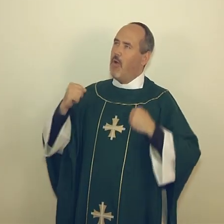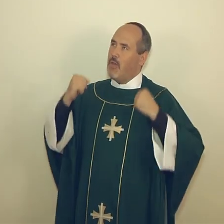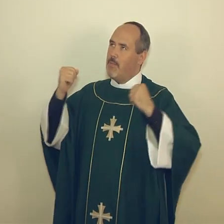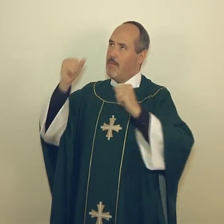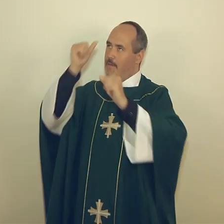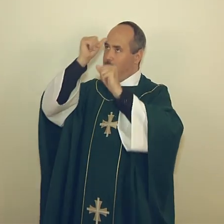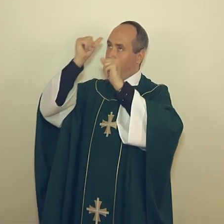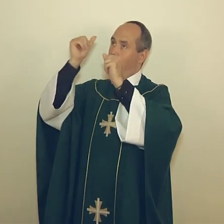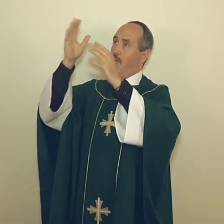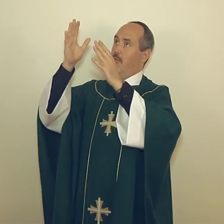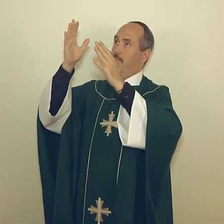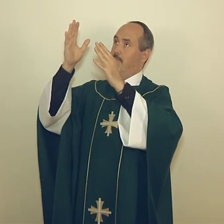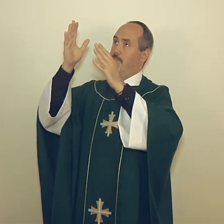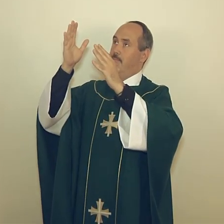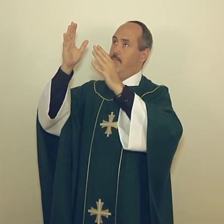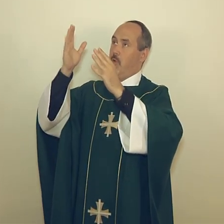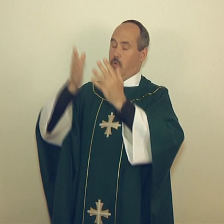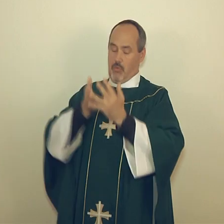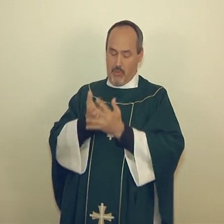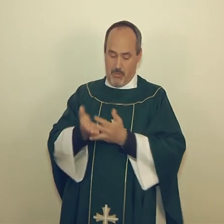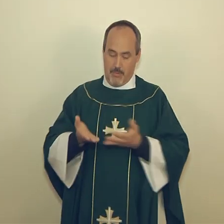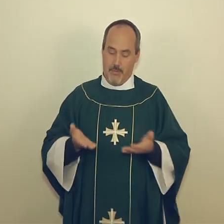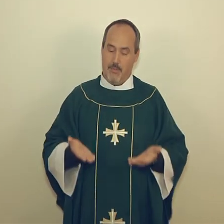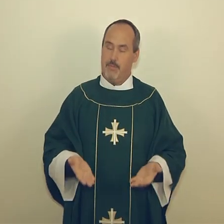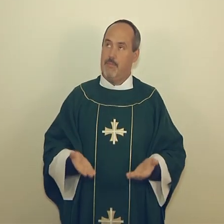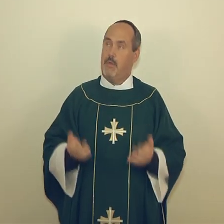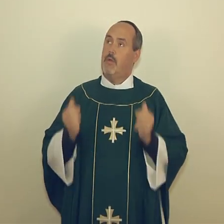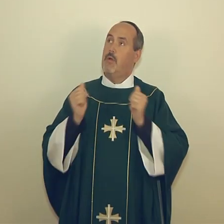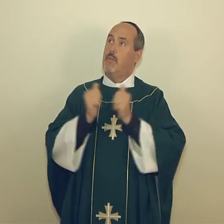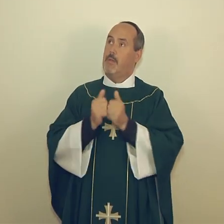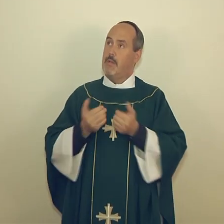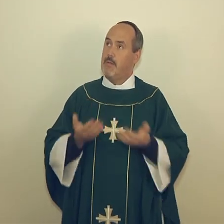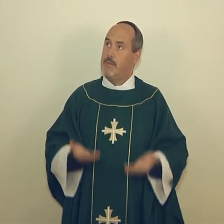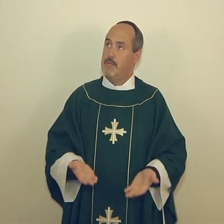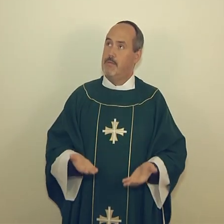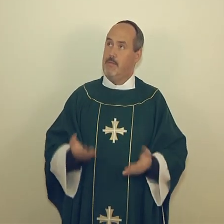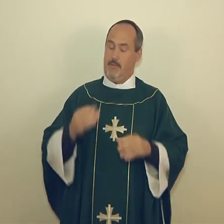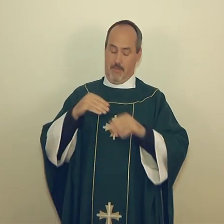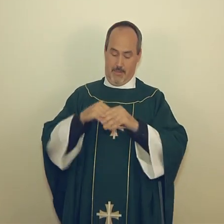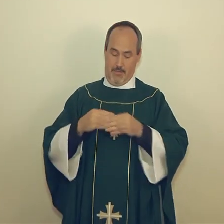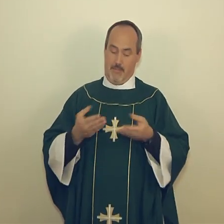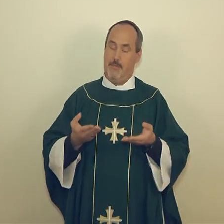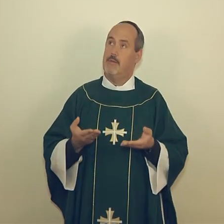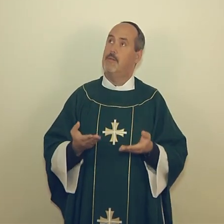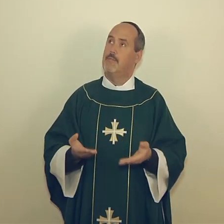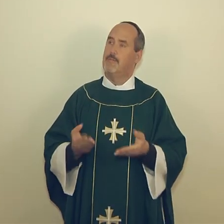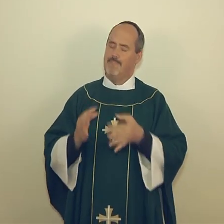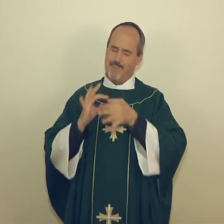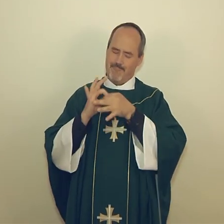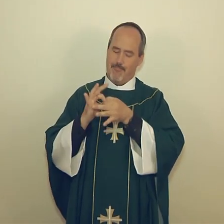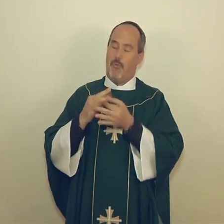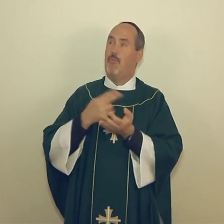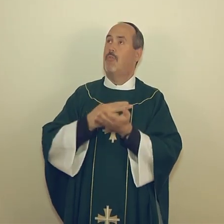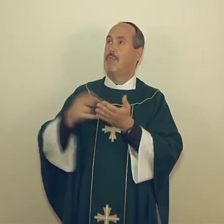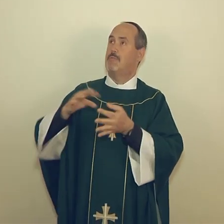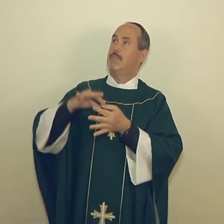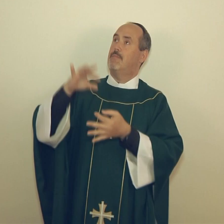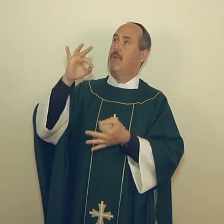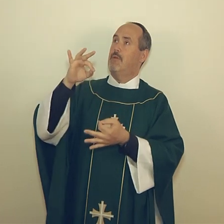through him, and with him, and in him, to you, O God, Almighty Father, in the